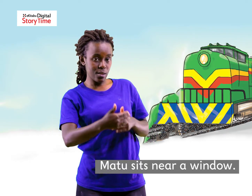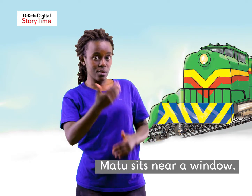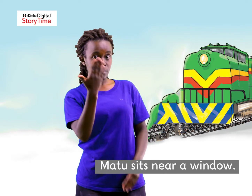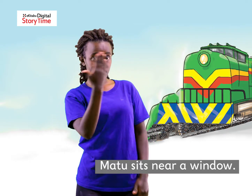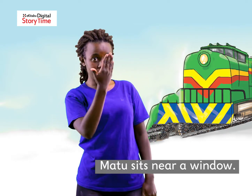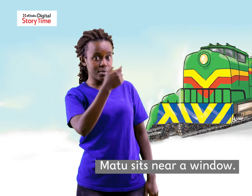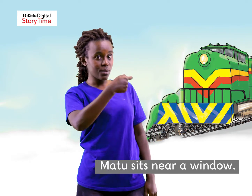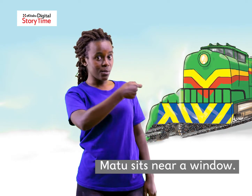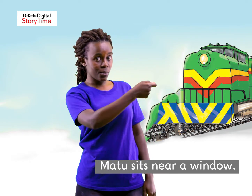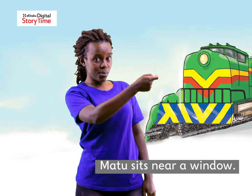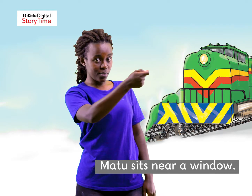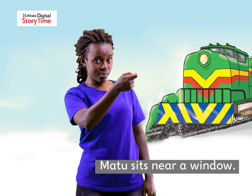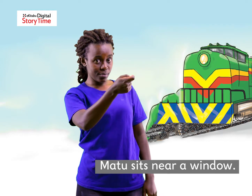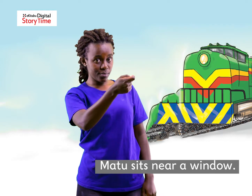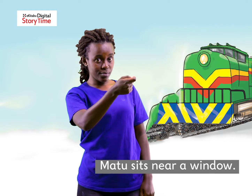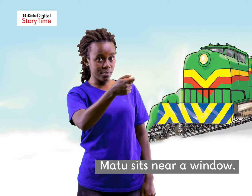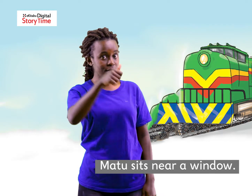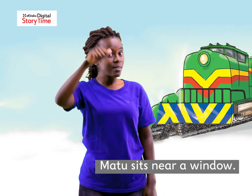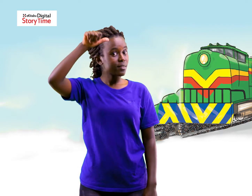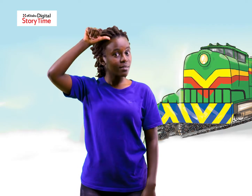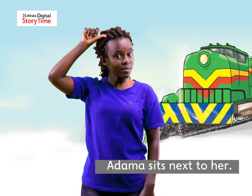Matu sits near a window.